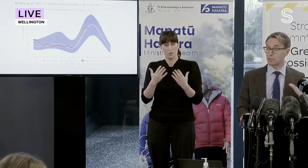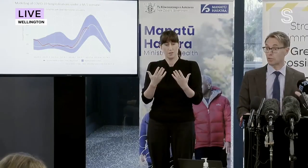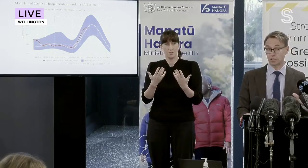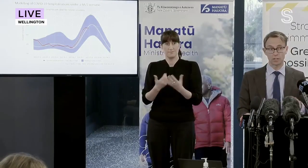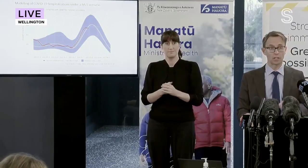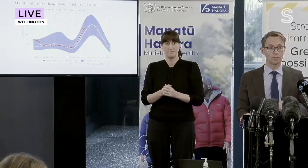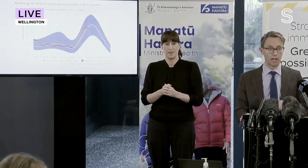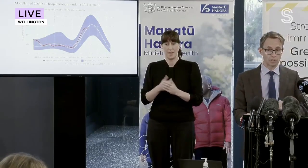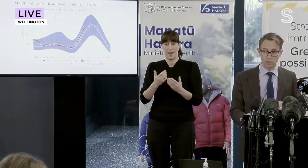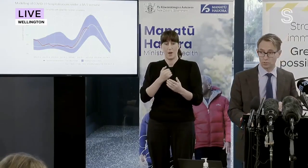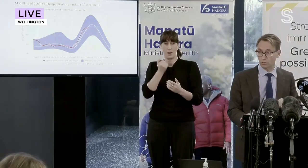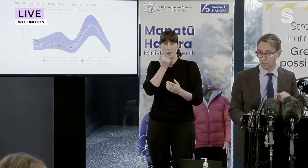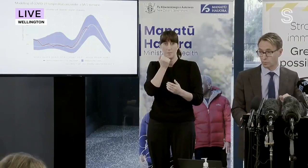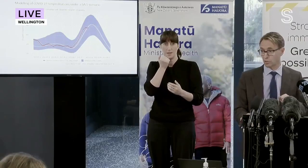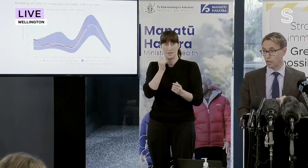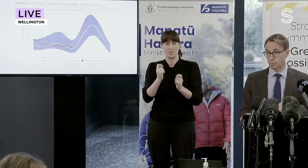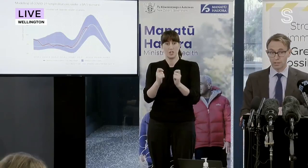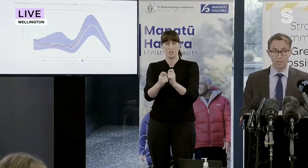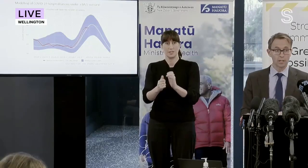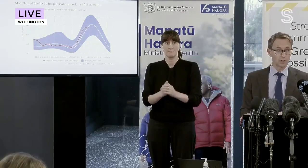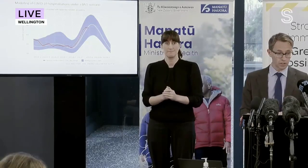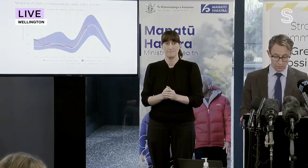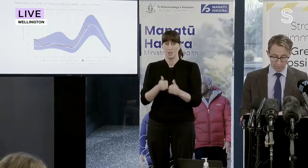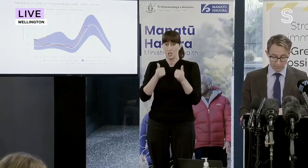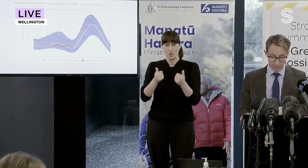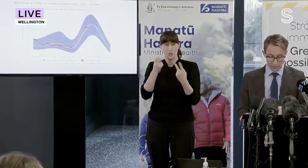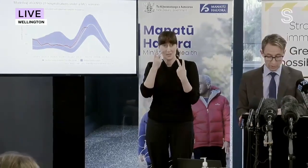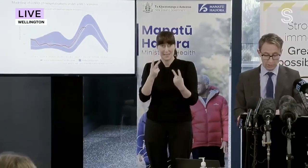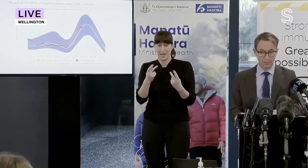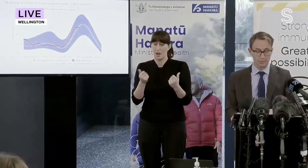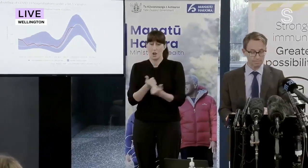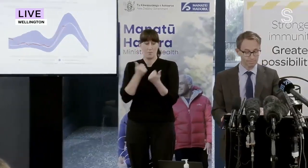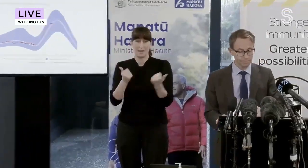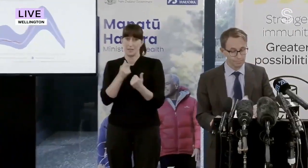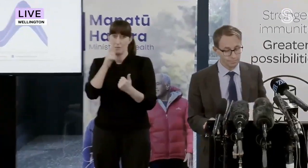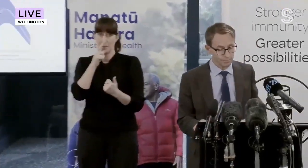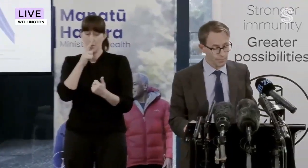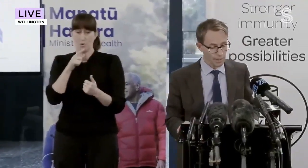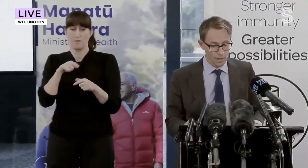to see, even this far into this Omicron outbreak, that so many people are still doing this.